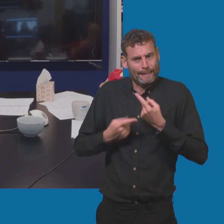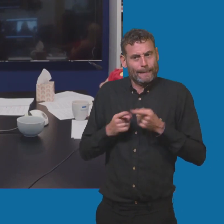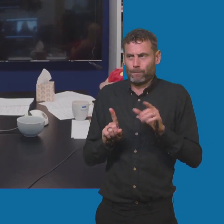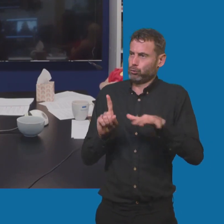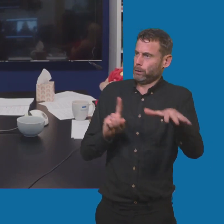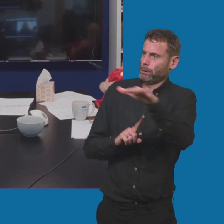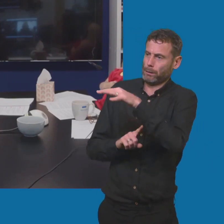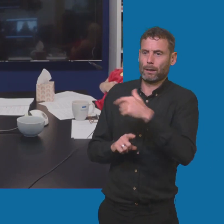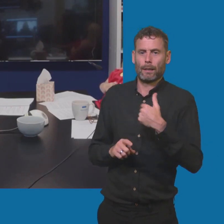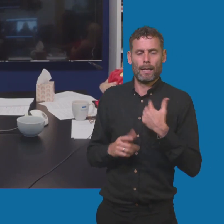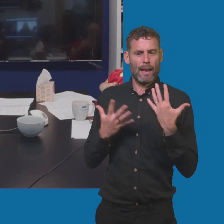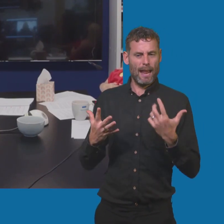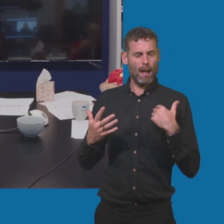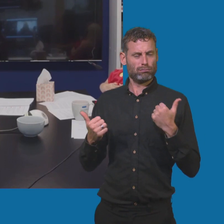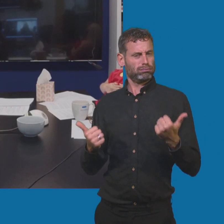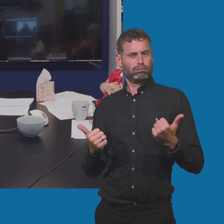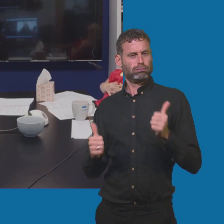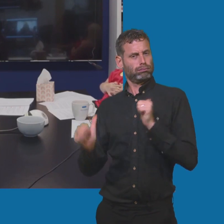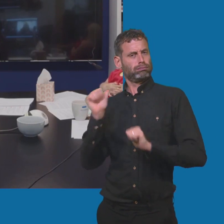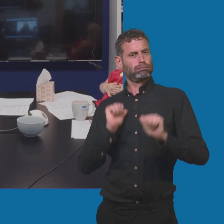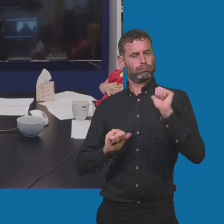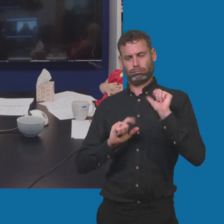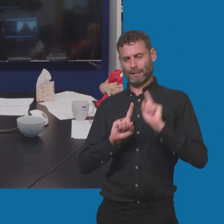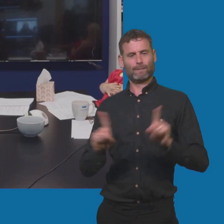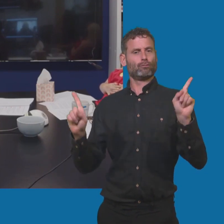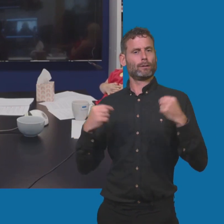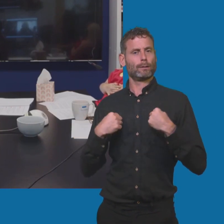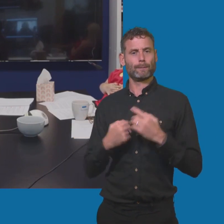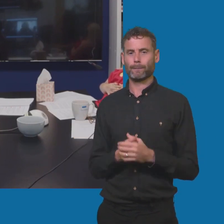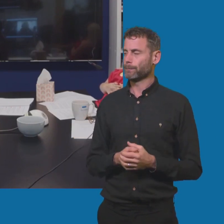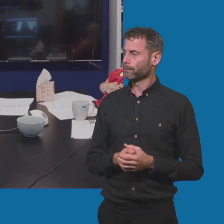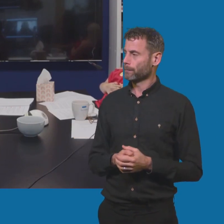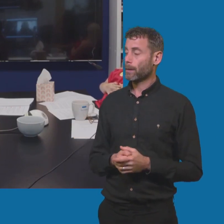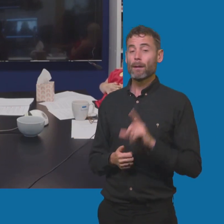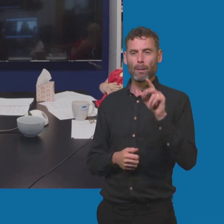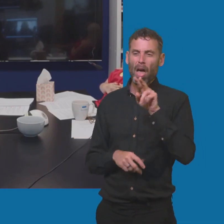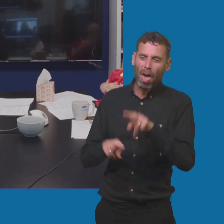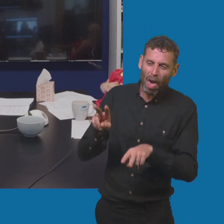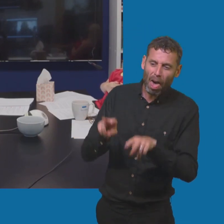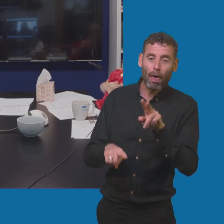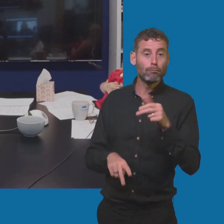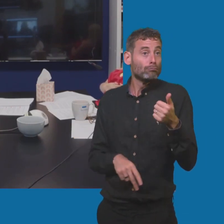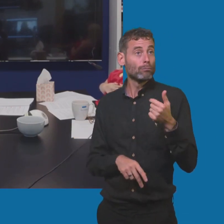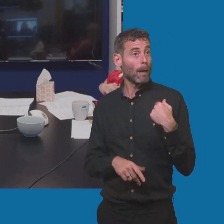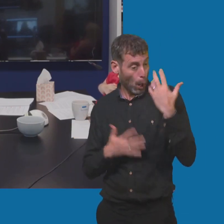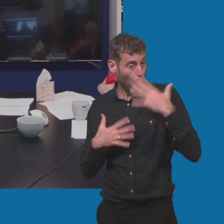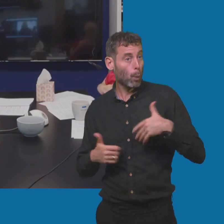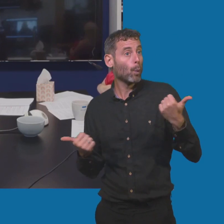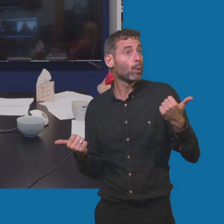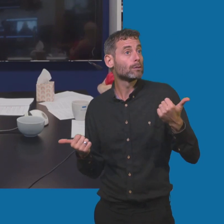embrace it so much. Now, people stare at me, yes, but I look good whilst you're staring at me.